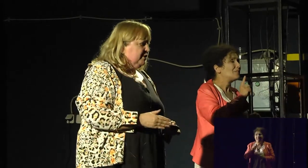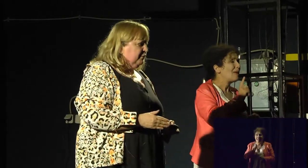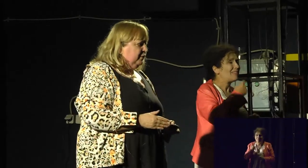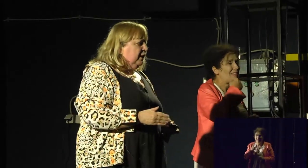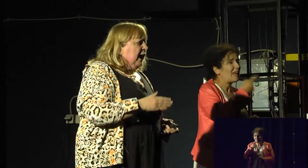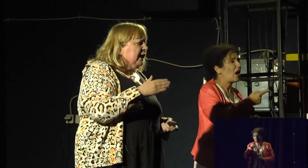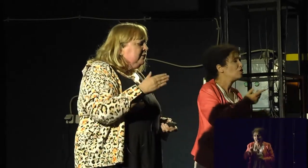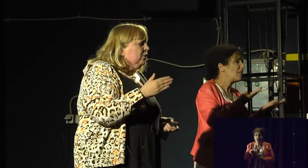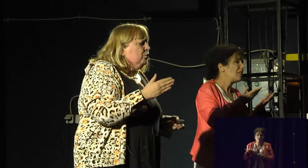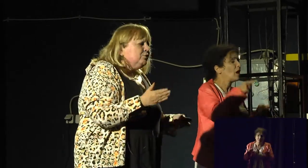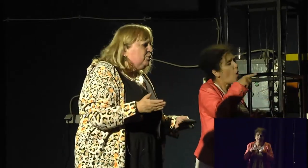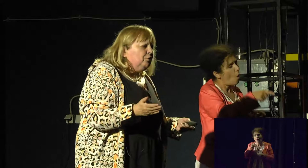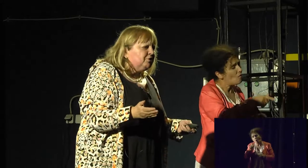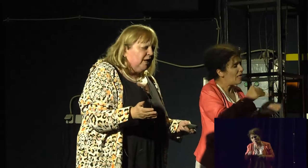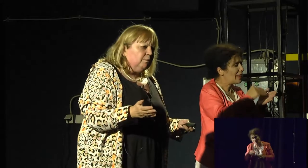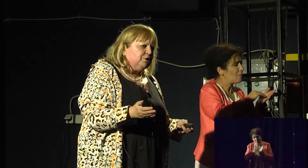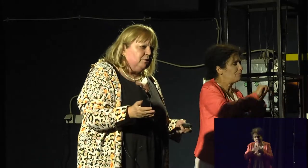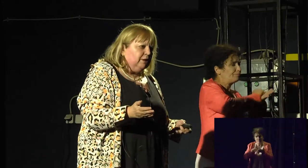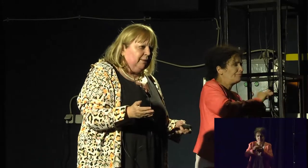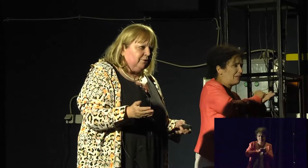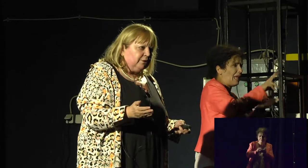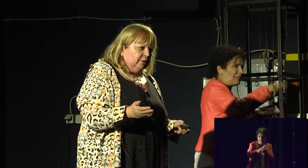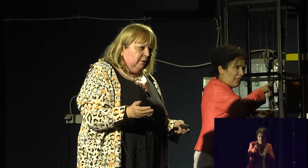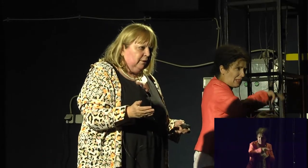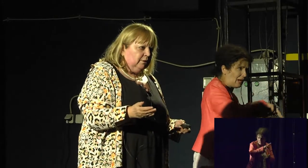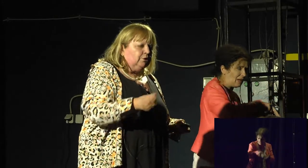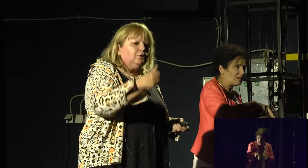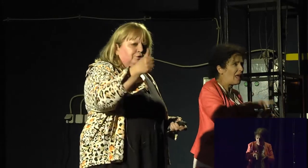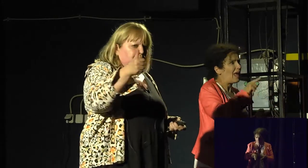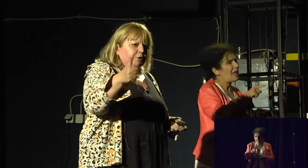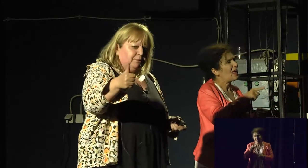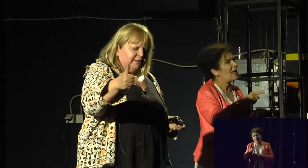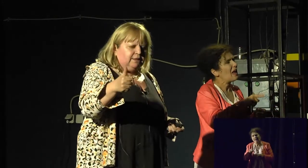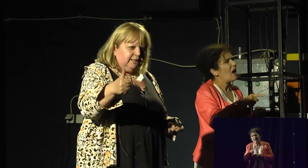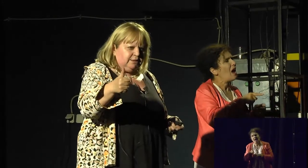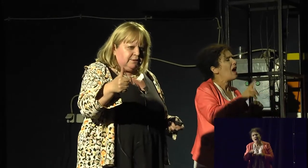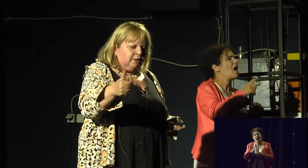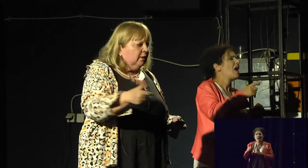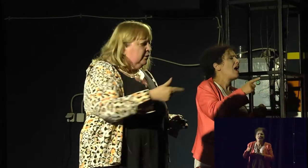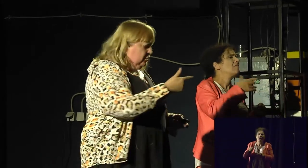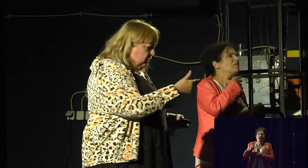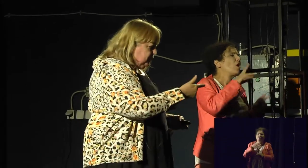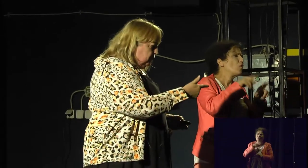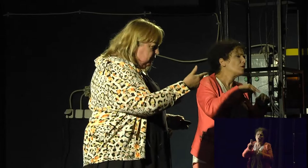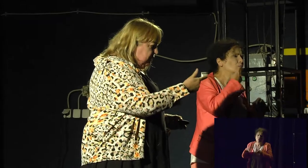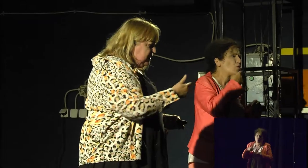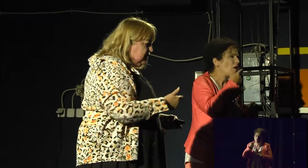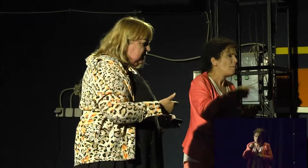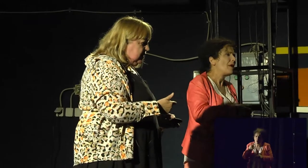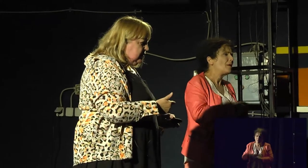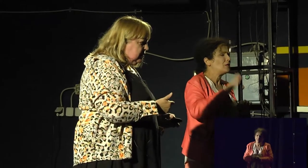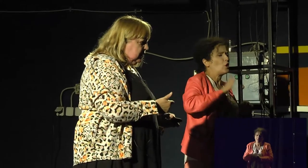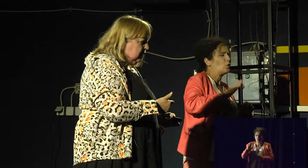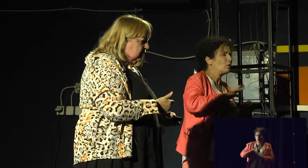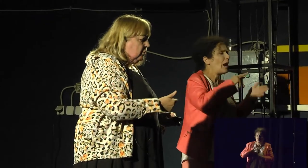heteronormative. And whose culture are we talking about? The culture of your political leaders? The culture of your